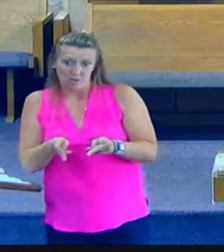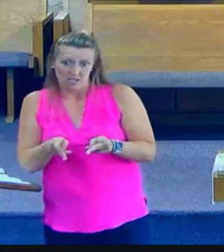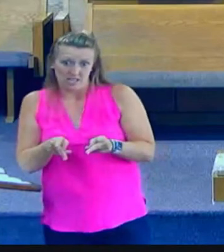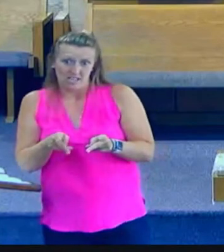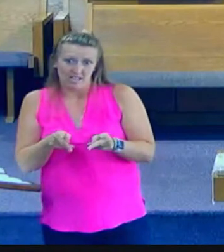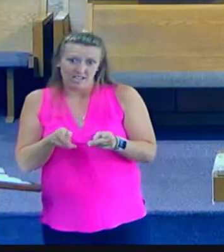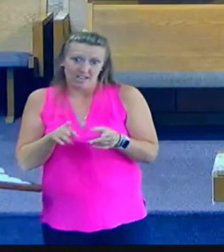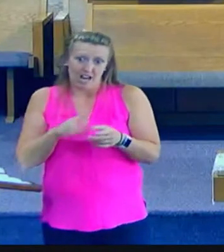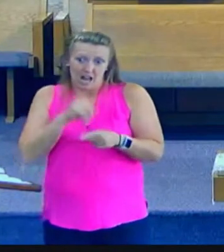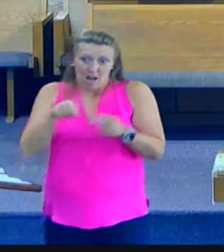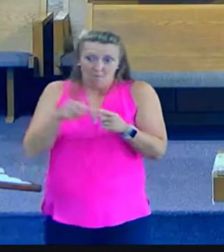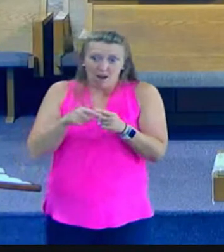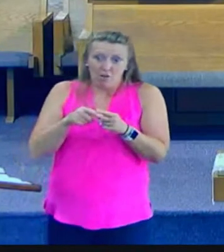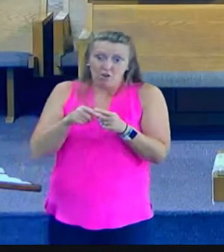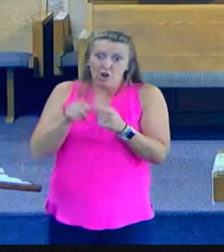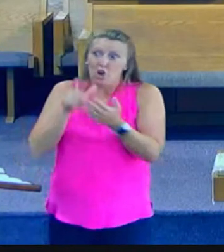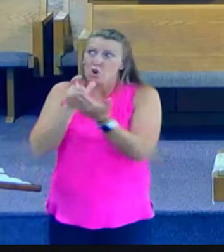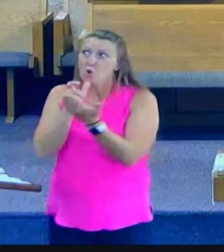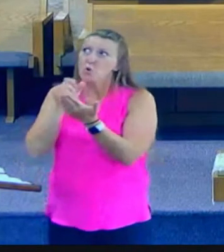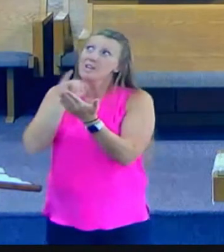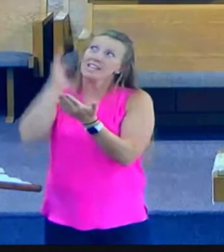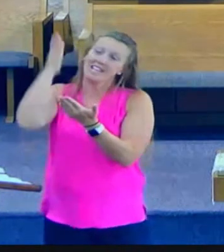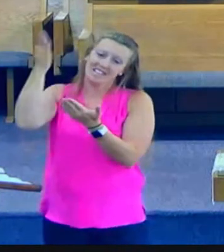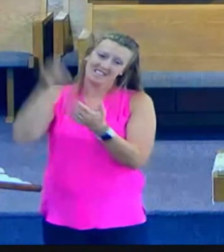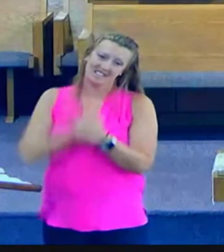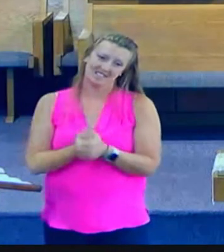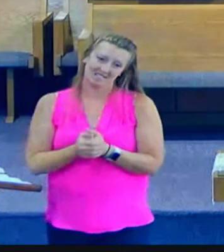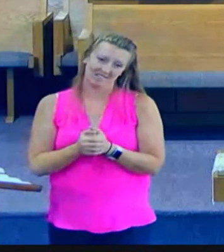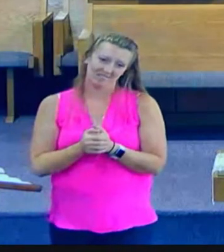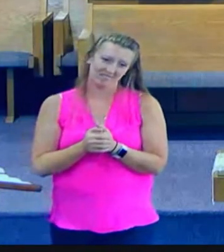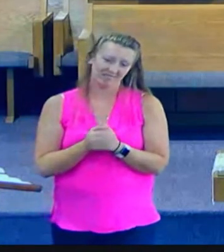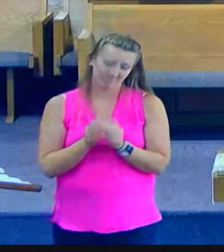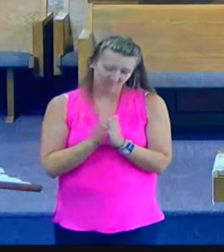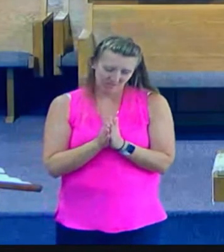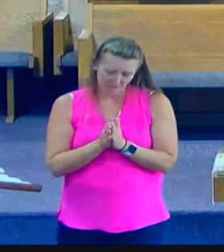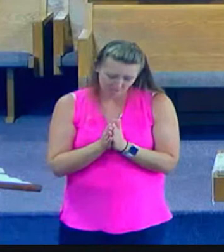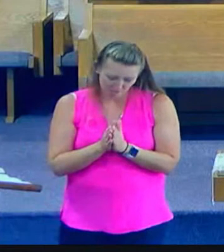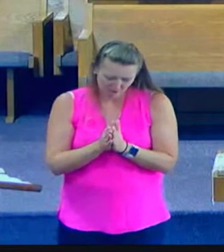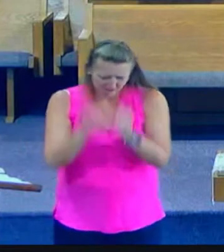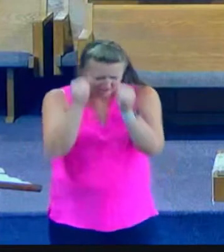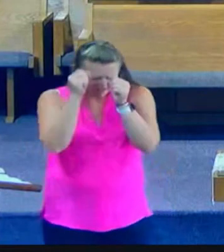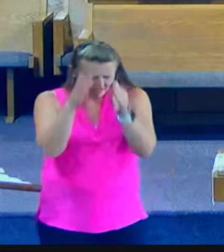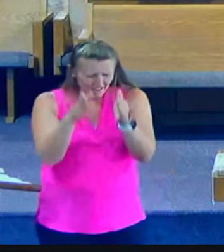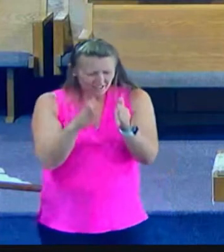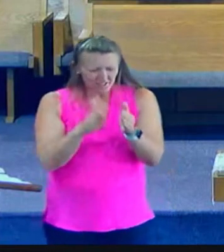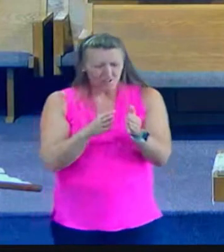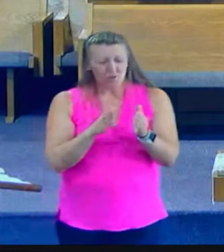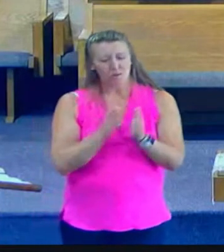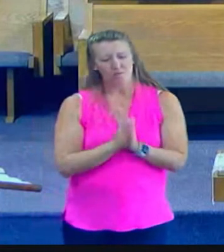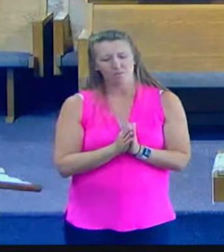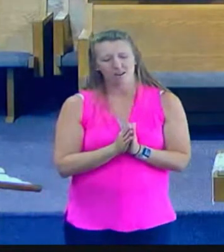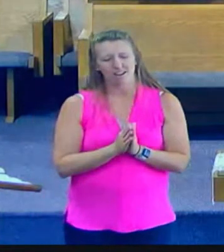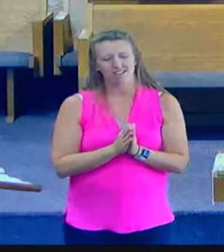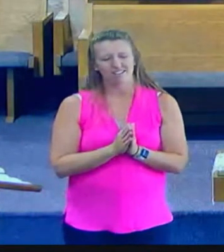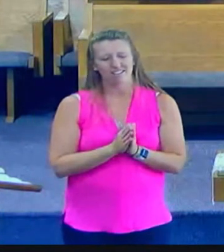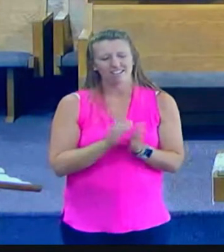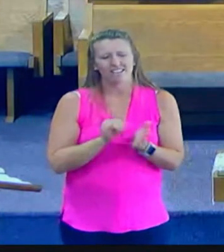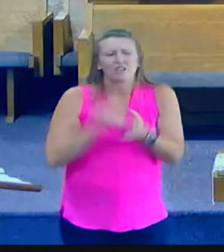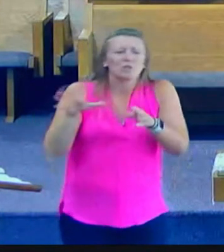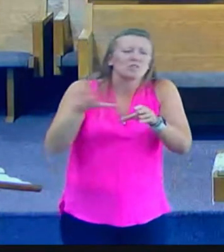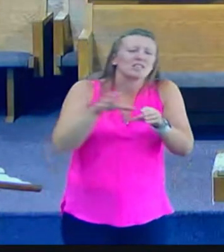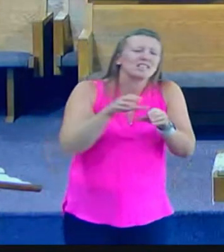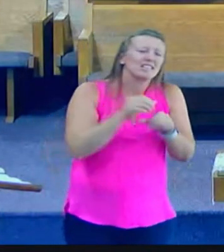who offers it let's pray father i pray indeed that you would take these